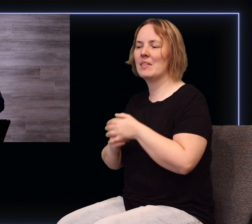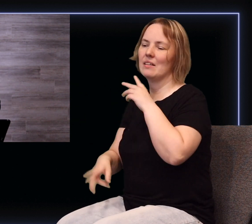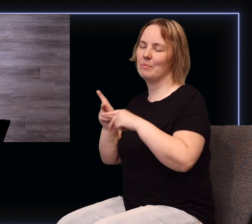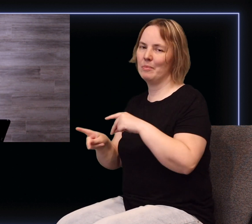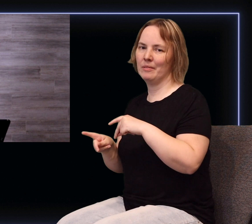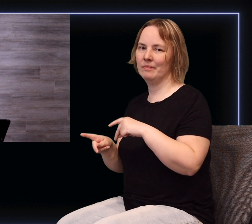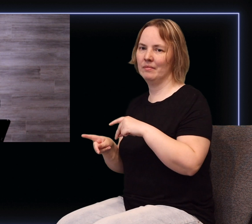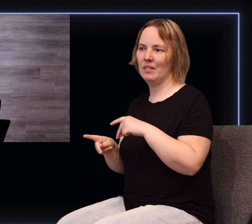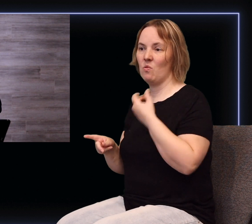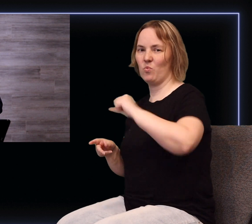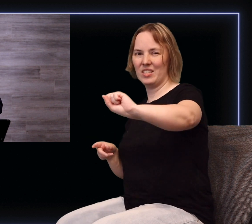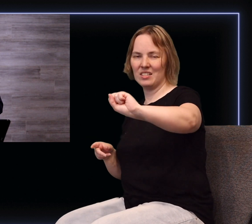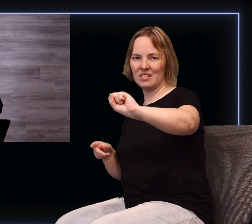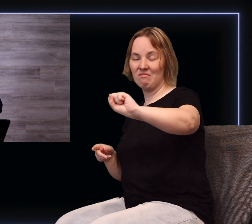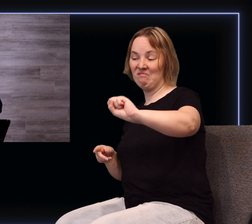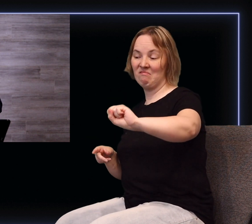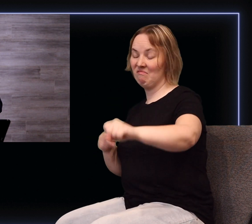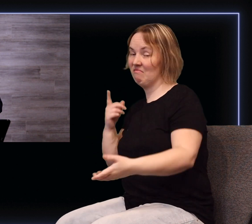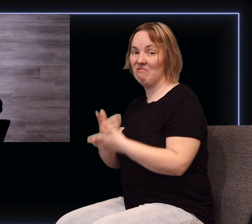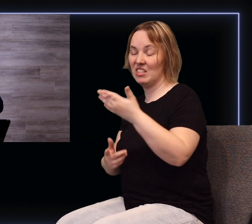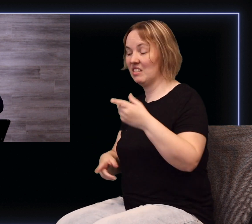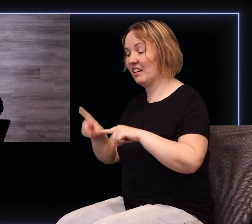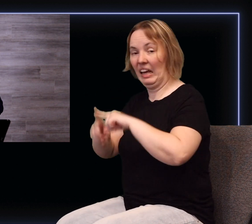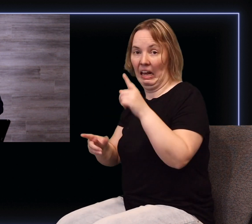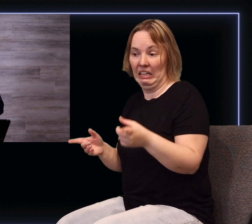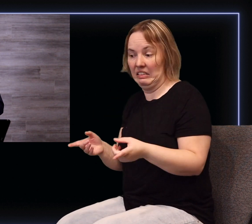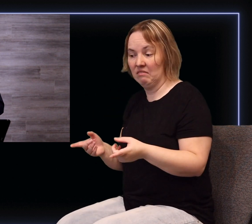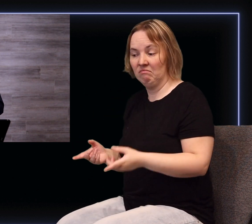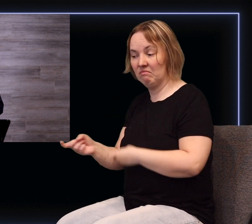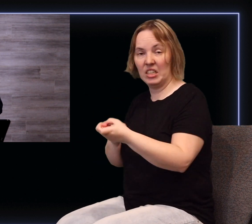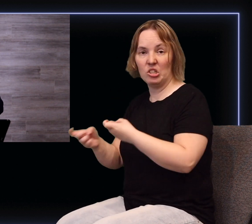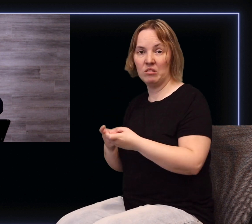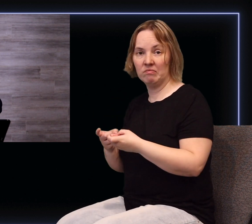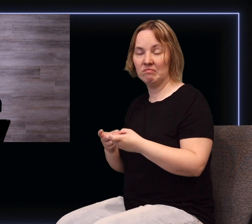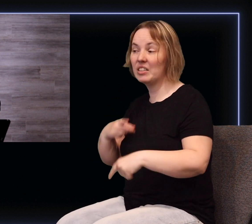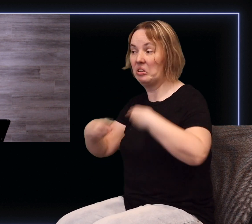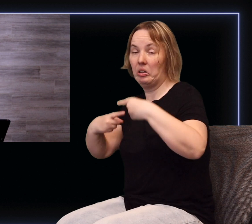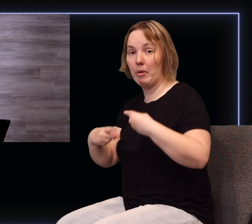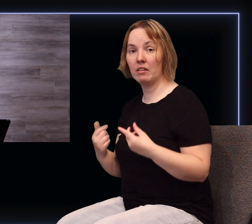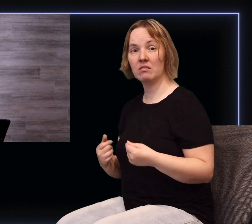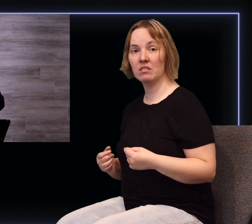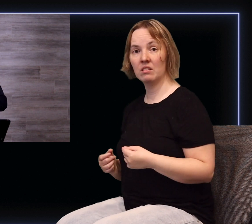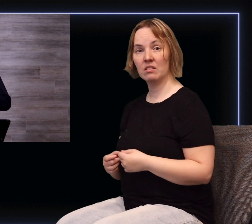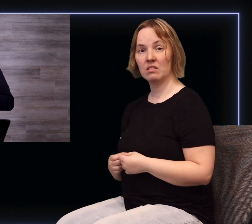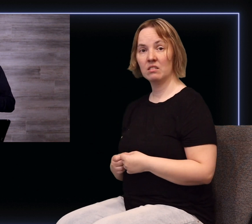what they cannot control that's really what the whole debate is about it's not about scripture it's not about